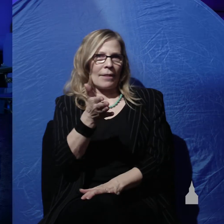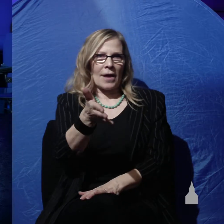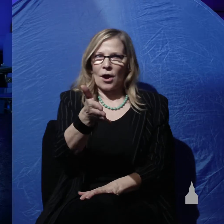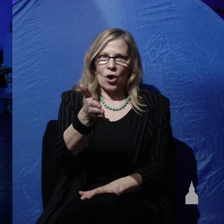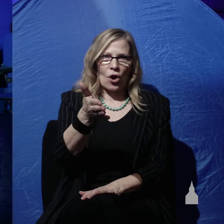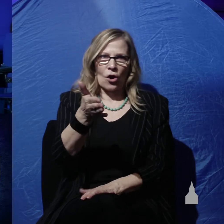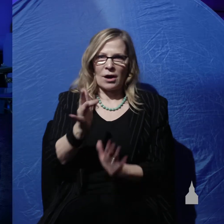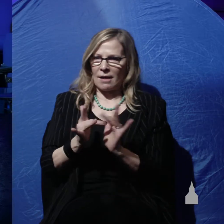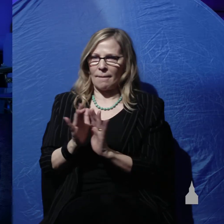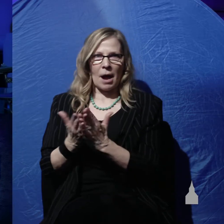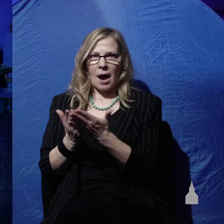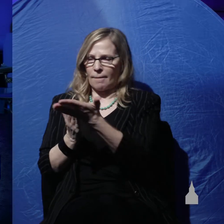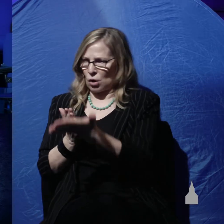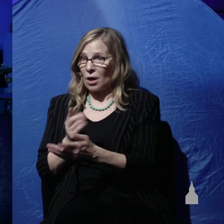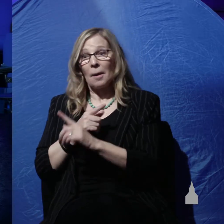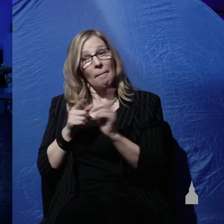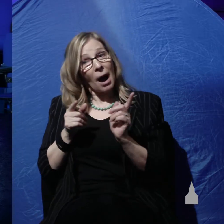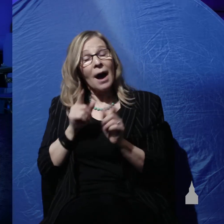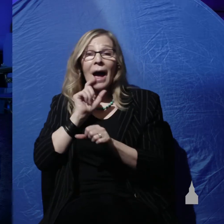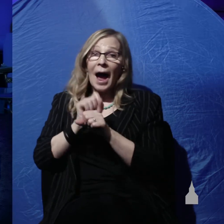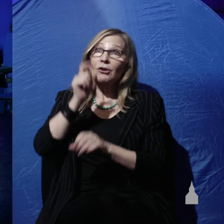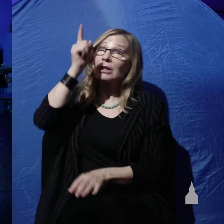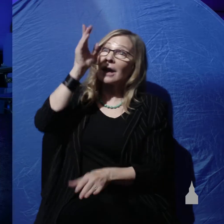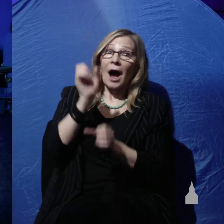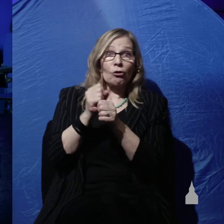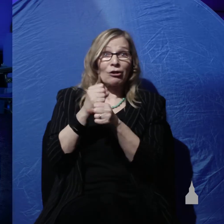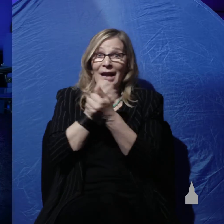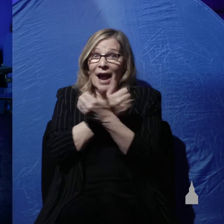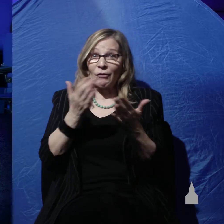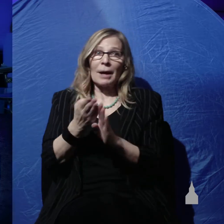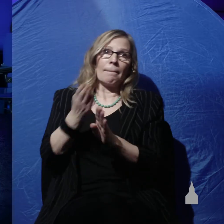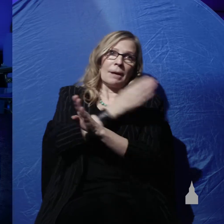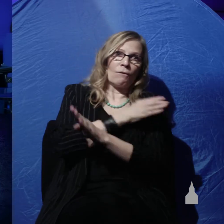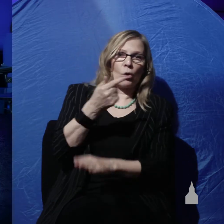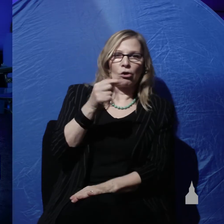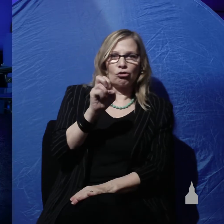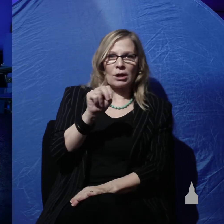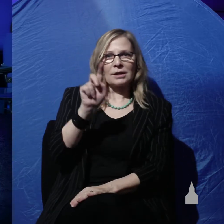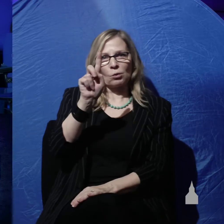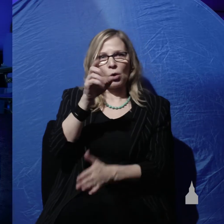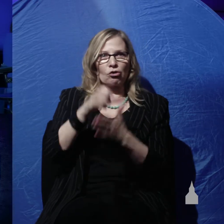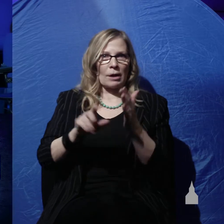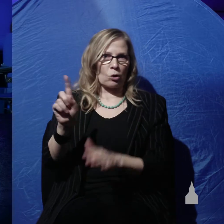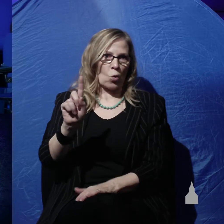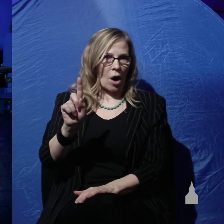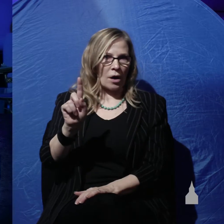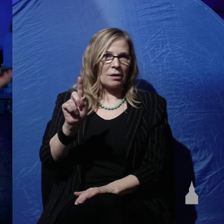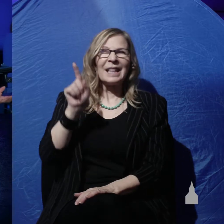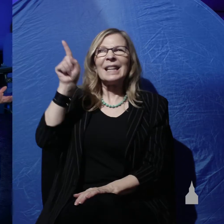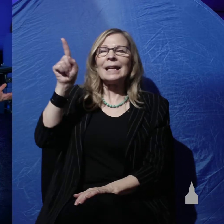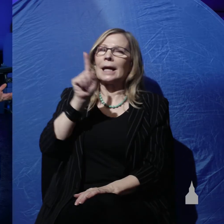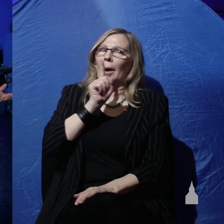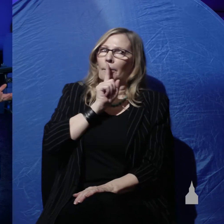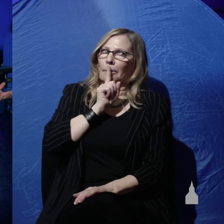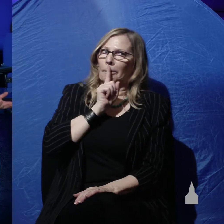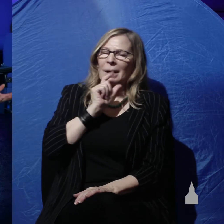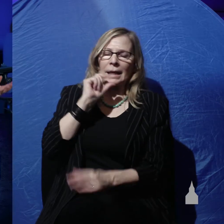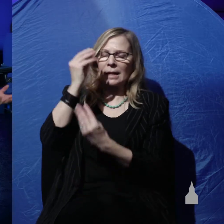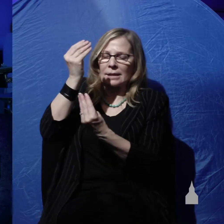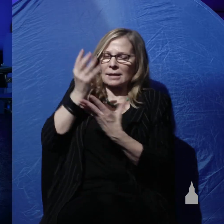But actually, God created everything before Genesis 1 verse 1. He doesn't actually tell us when and how he